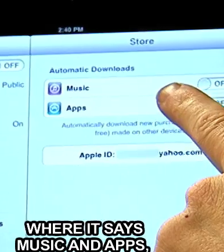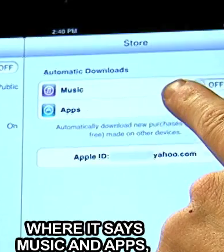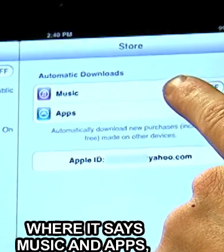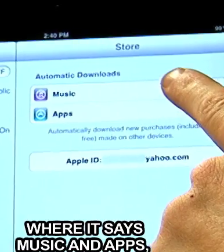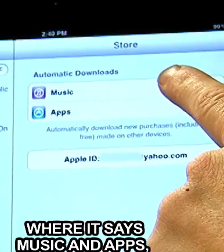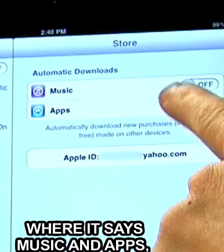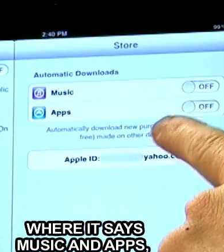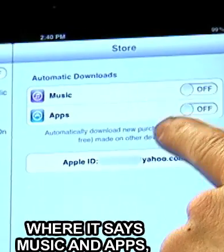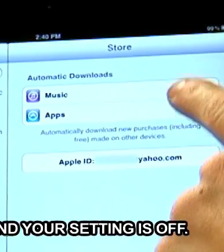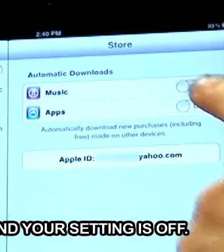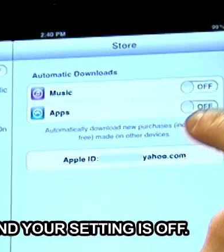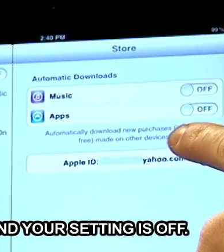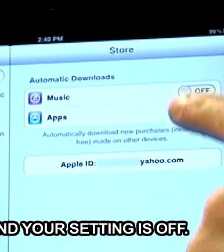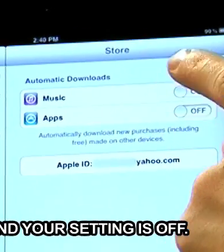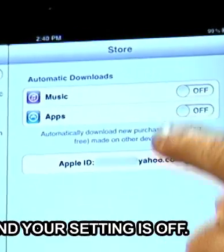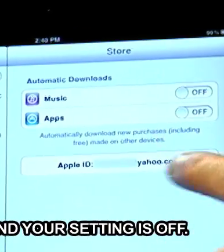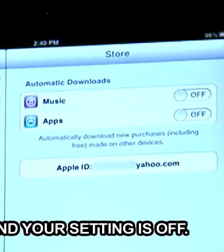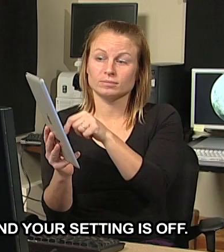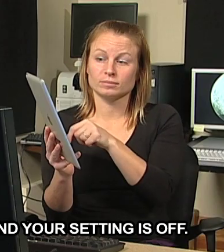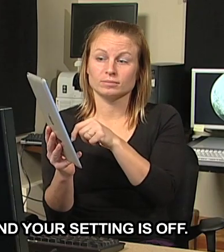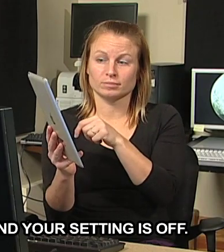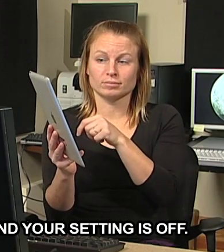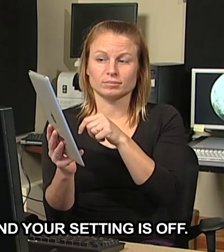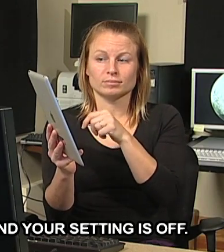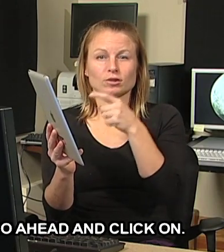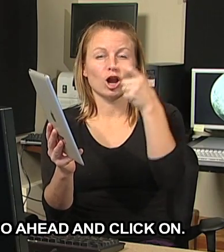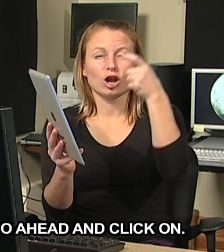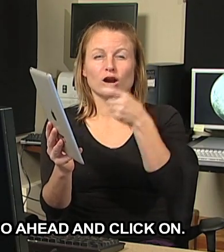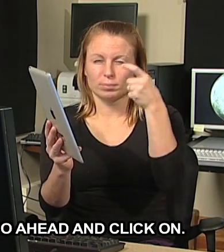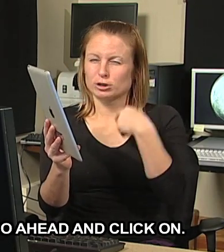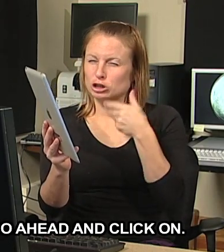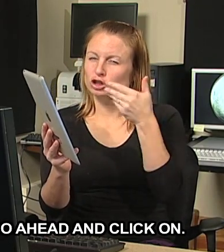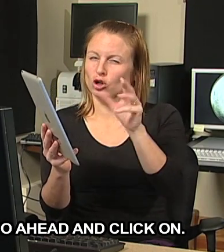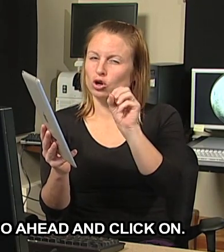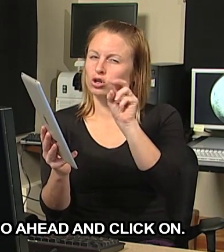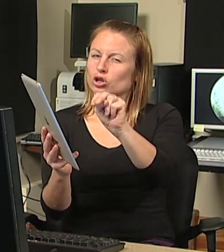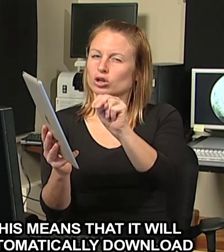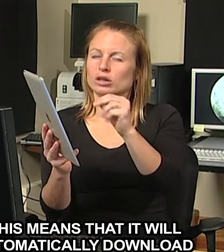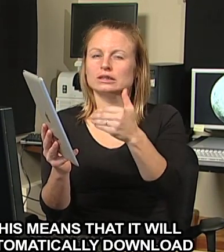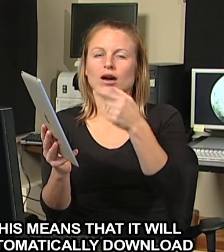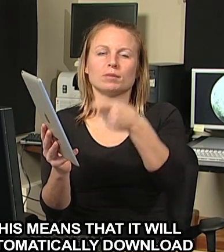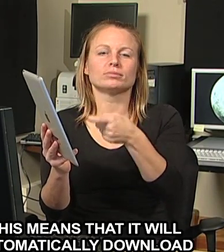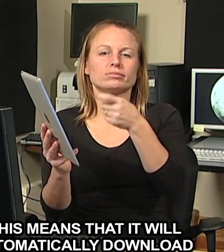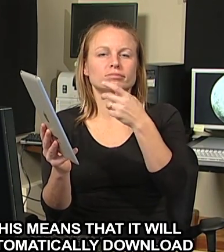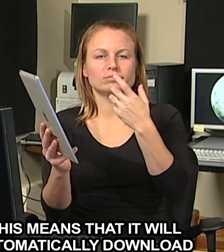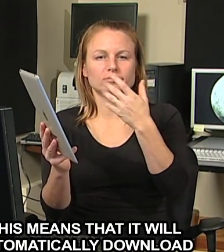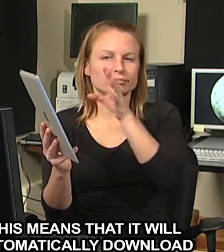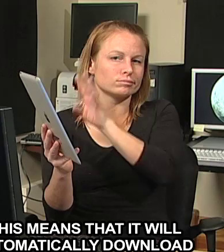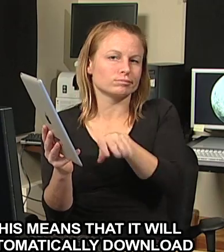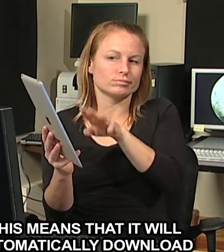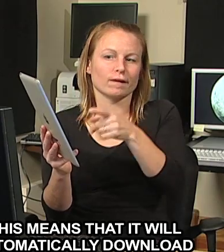apps and your setting is off. Go ahead and click on. This means that it will automatically download